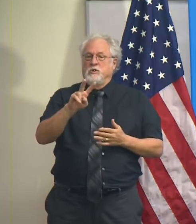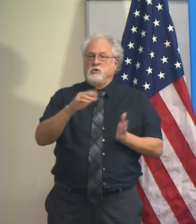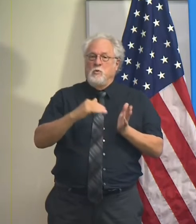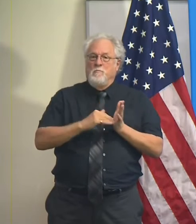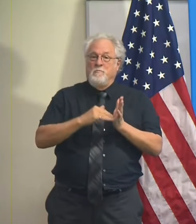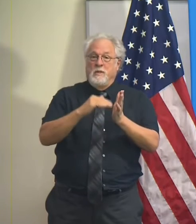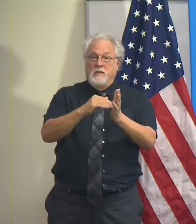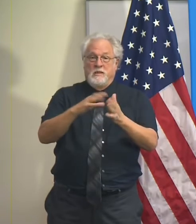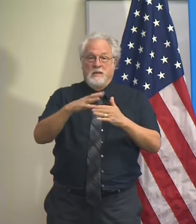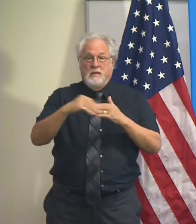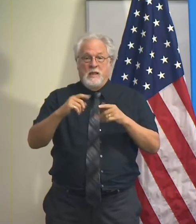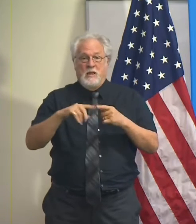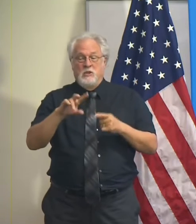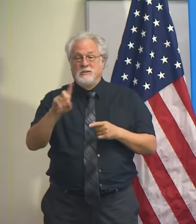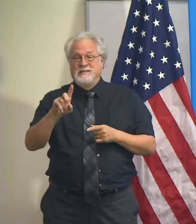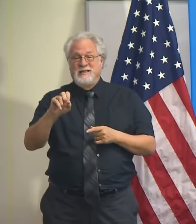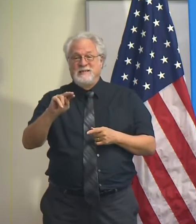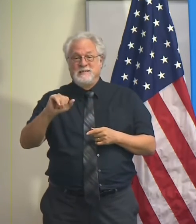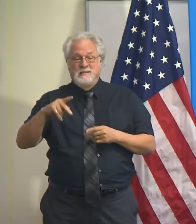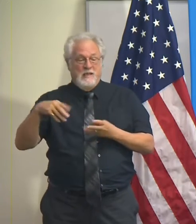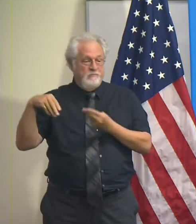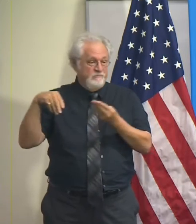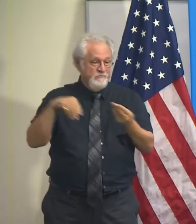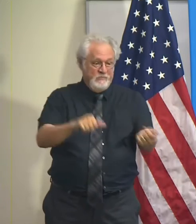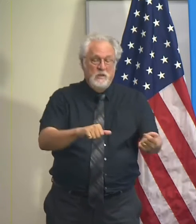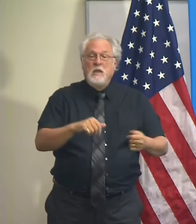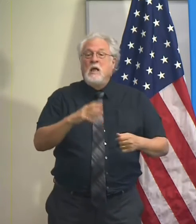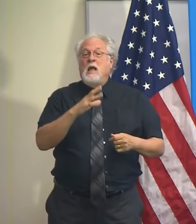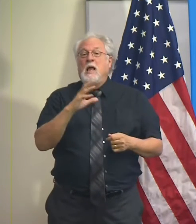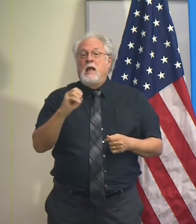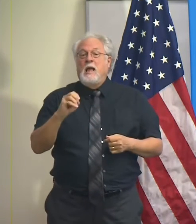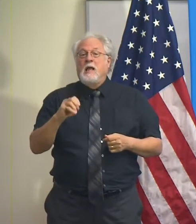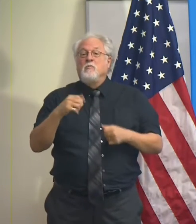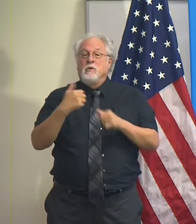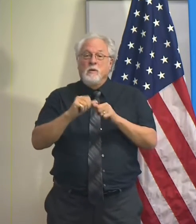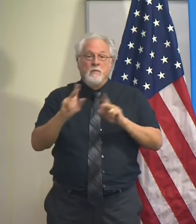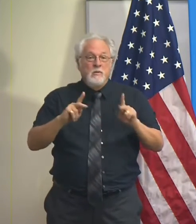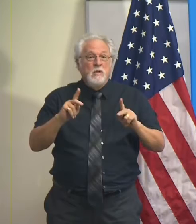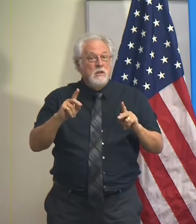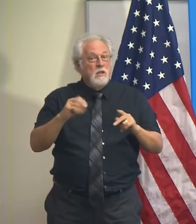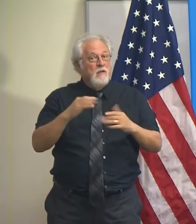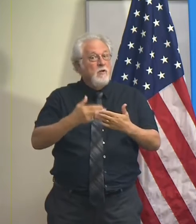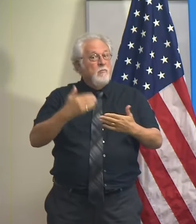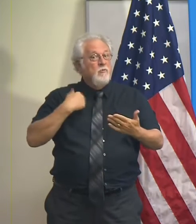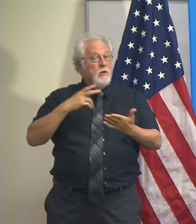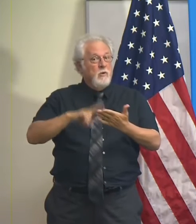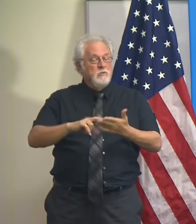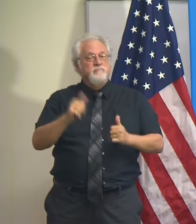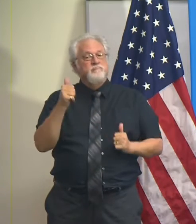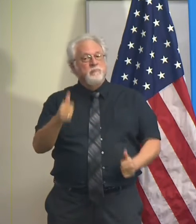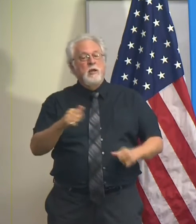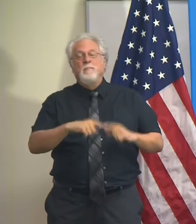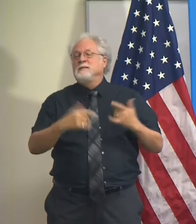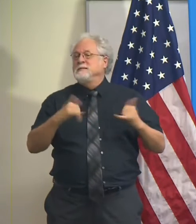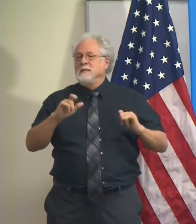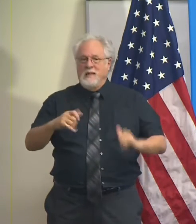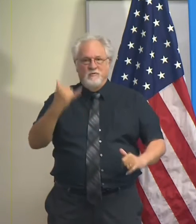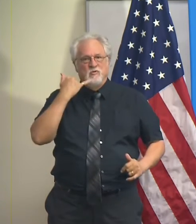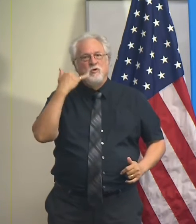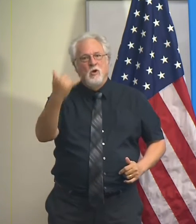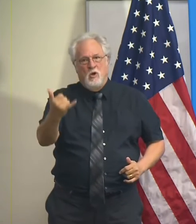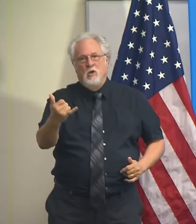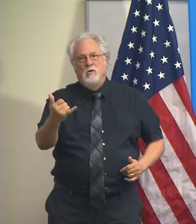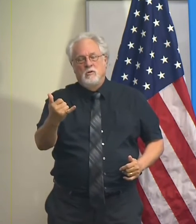million dollars in DSNAP benefits have been issued. And I remind everybody that if you pre-registered that's great but you still have to call